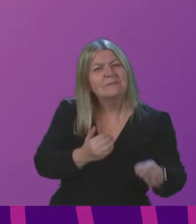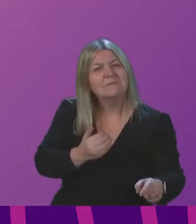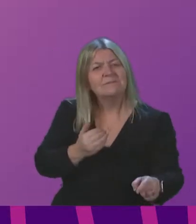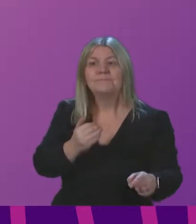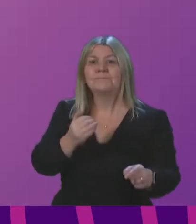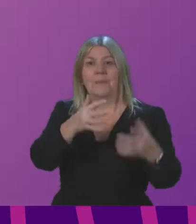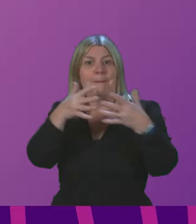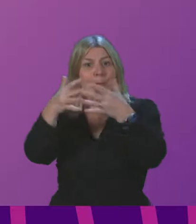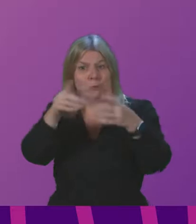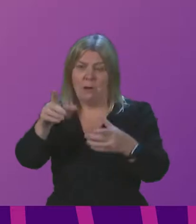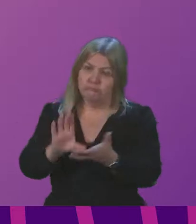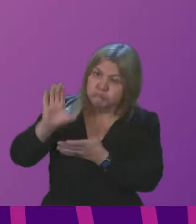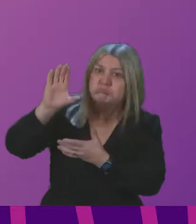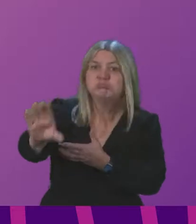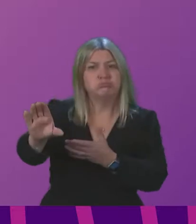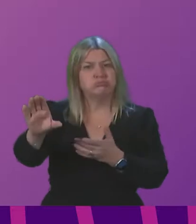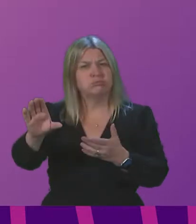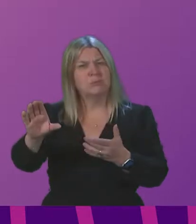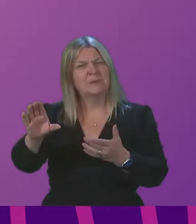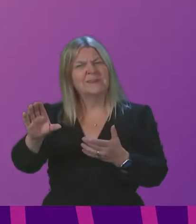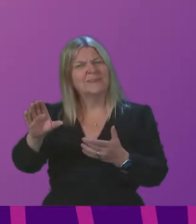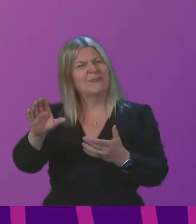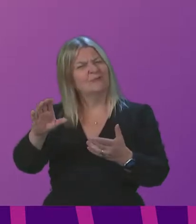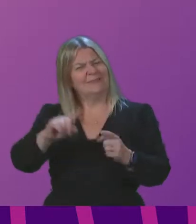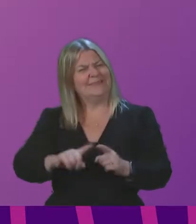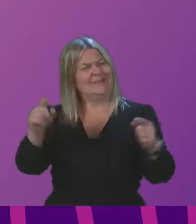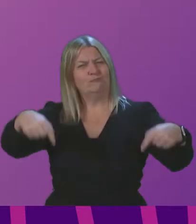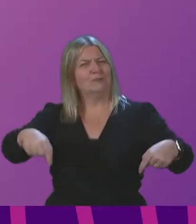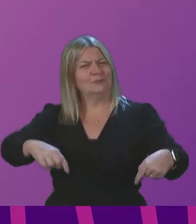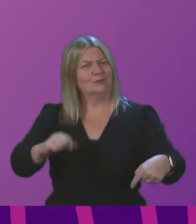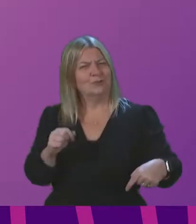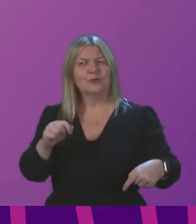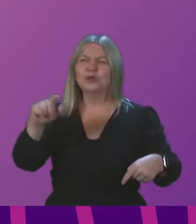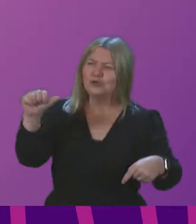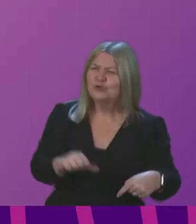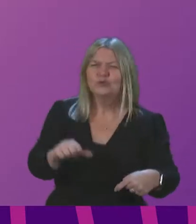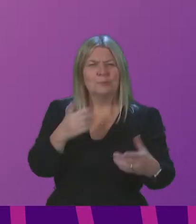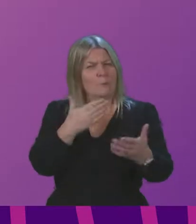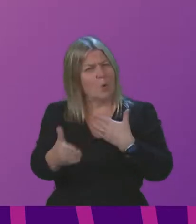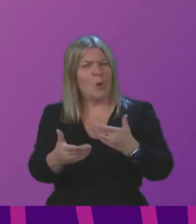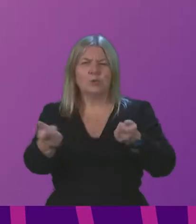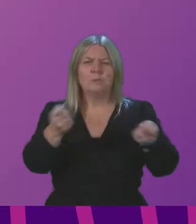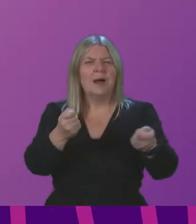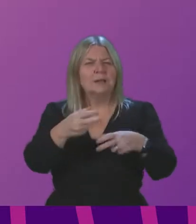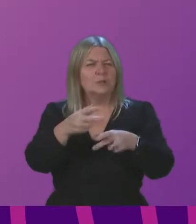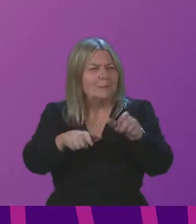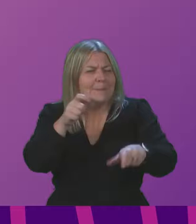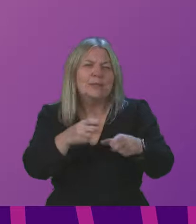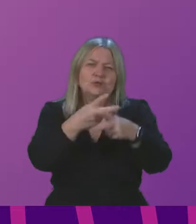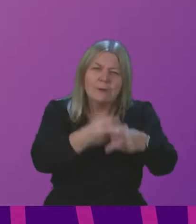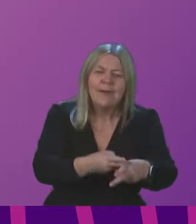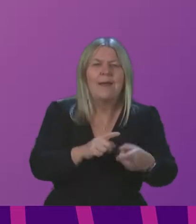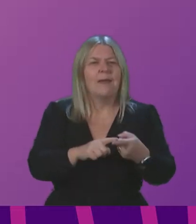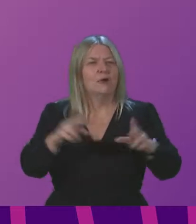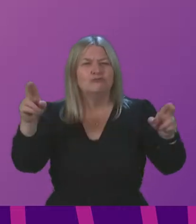should be adopting medical technology solutions at scale to manage patient care, shorten hospital stays, reduce hospital via admission